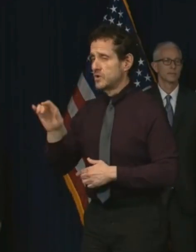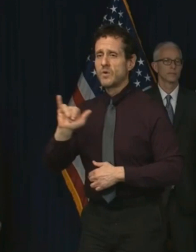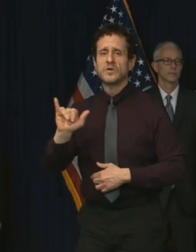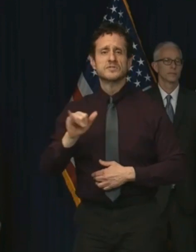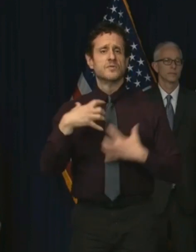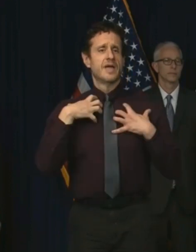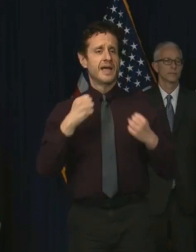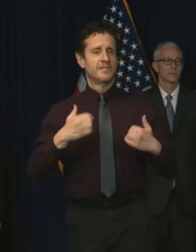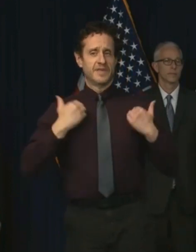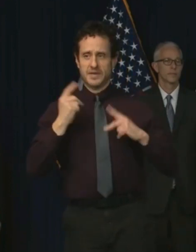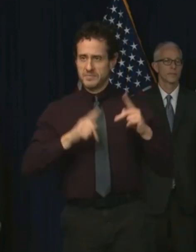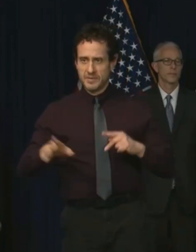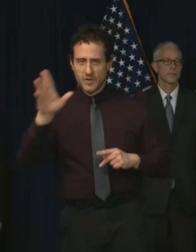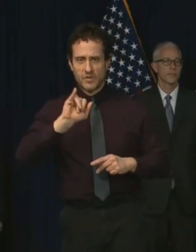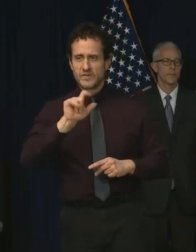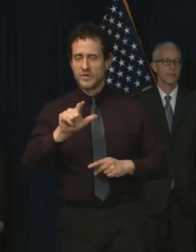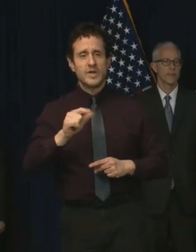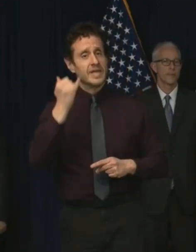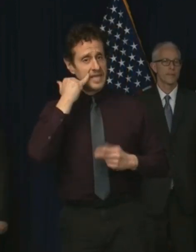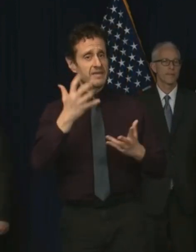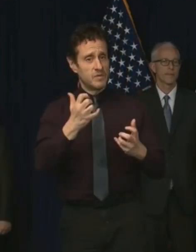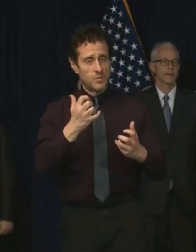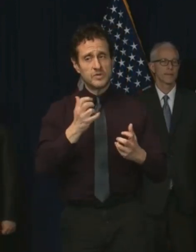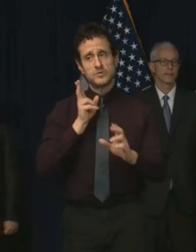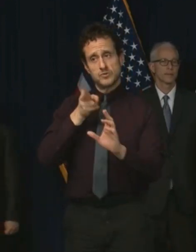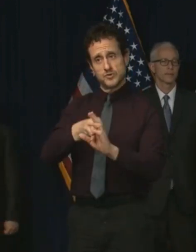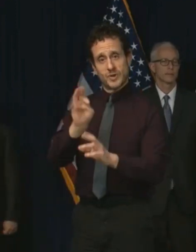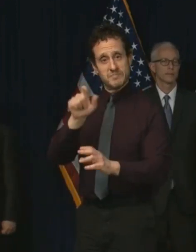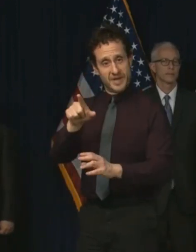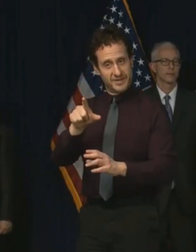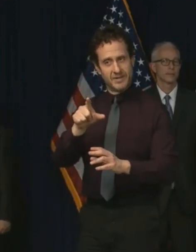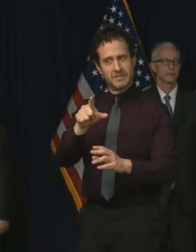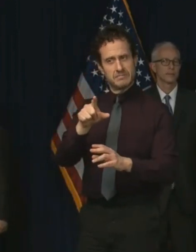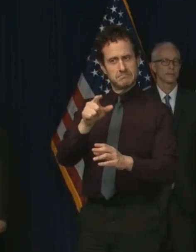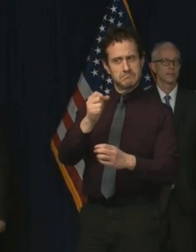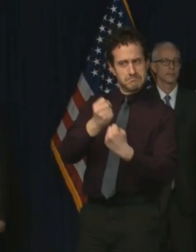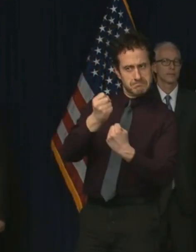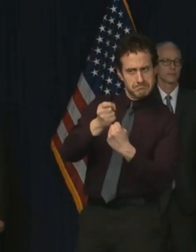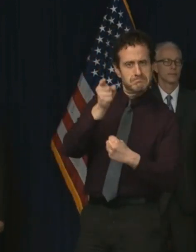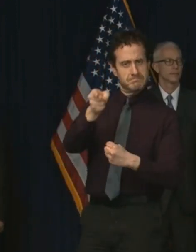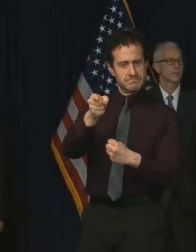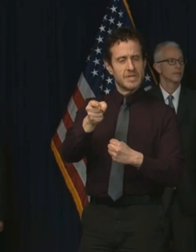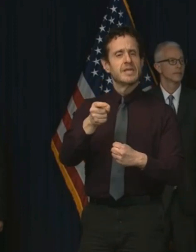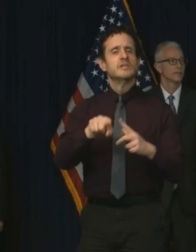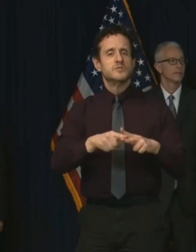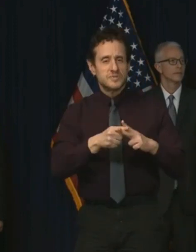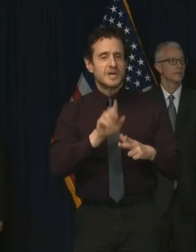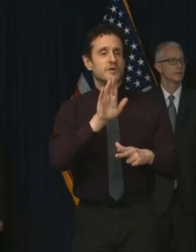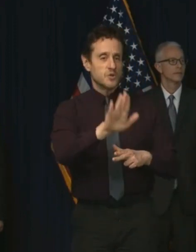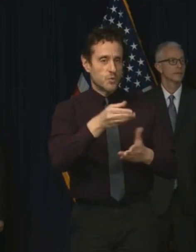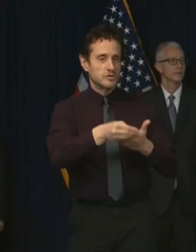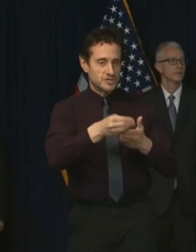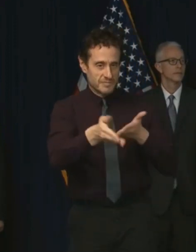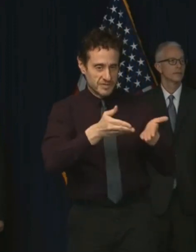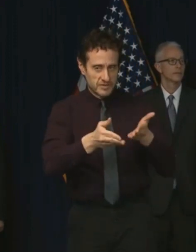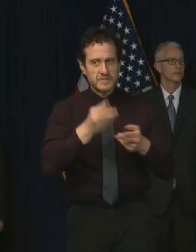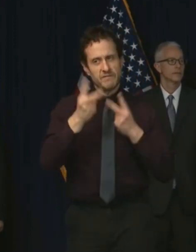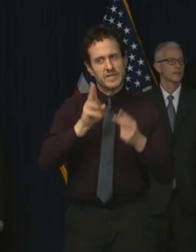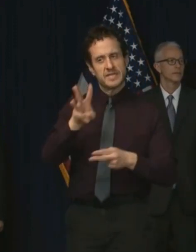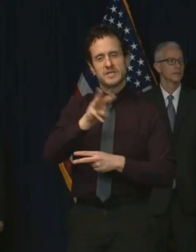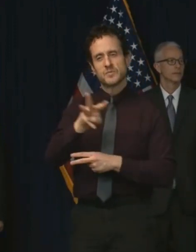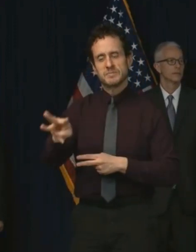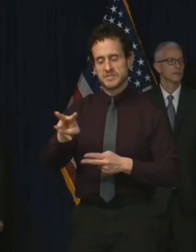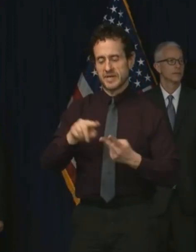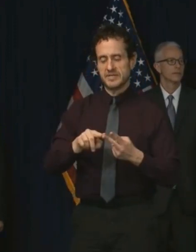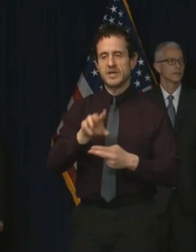people across the state looking to join Michael and start a local branch of their own, to visit his website. It's at